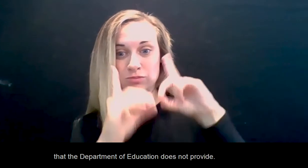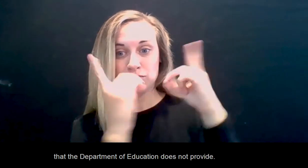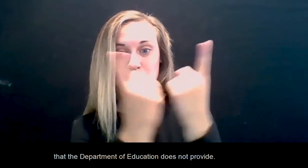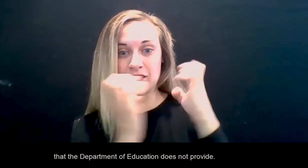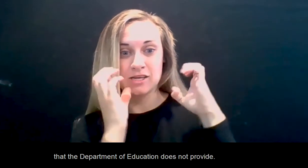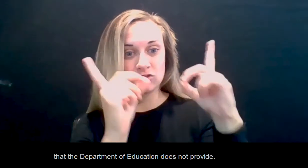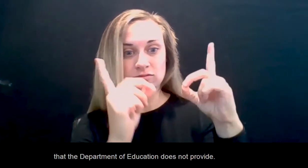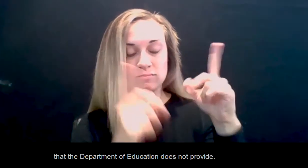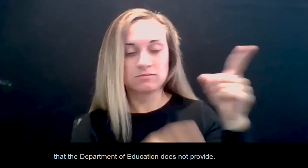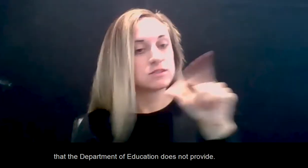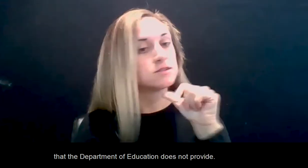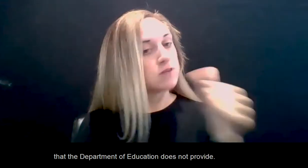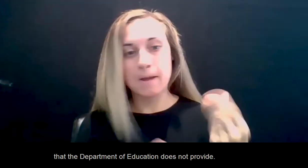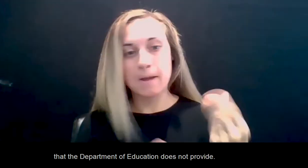Education does not provide.